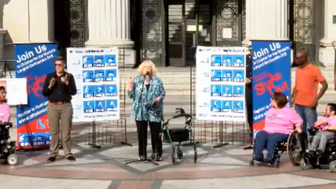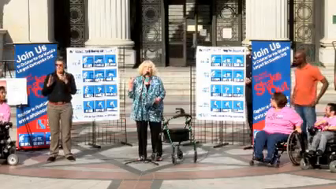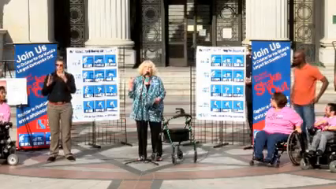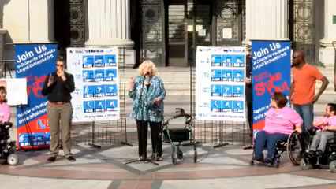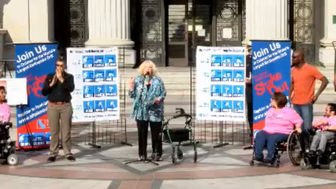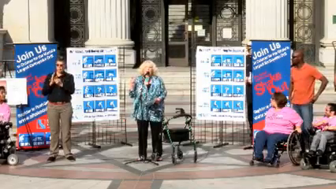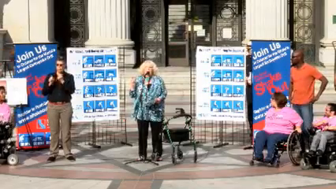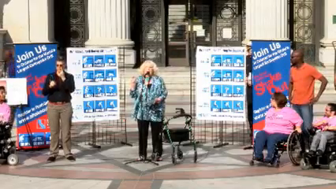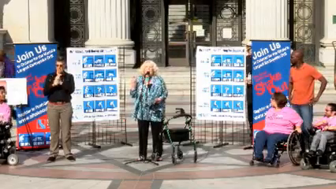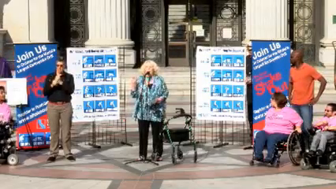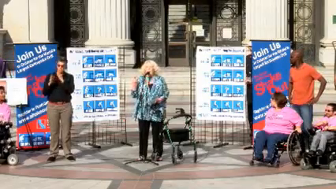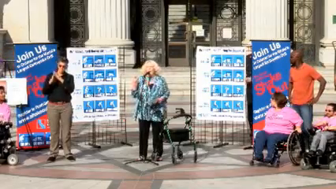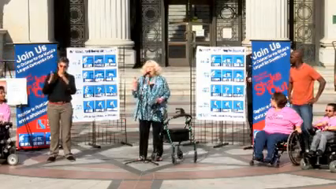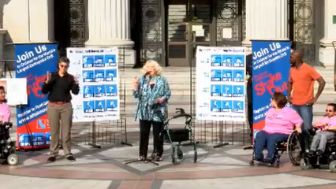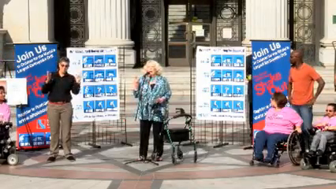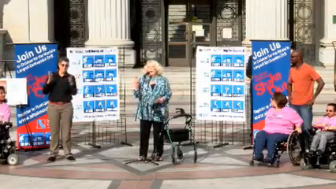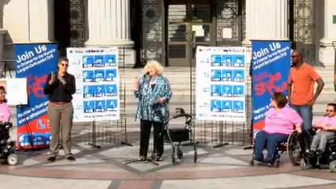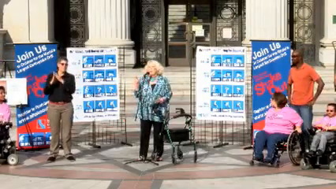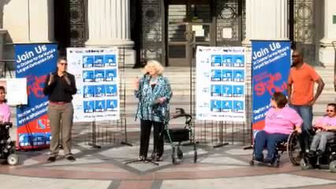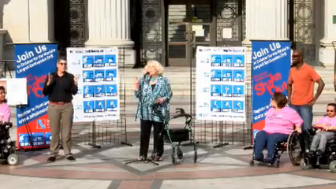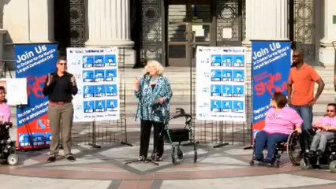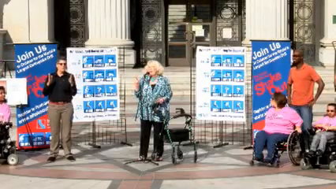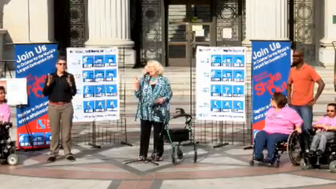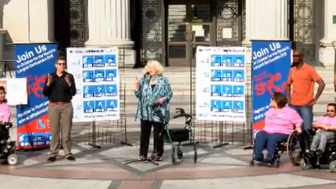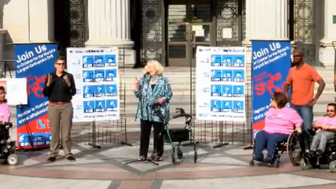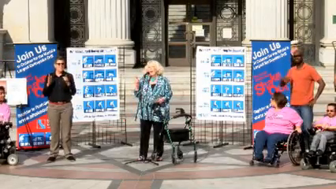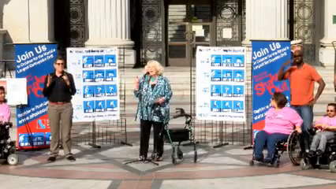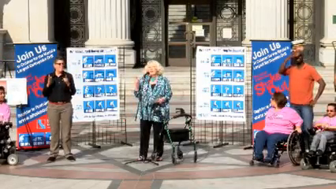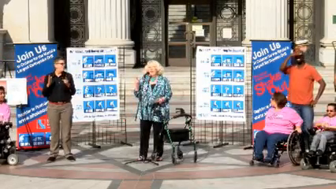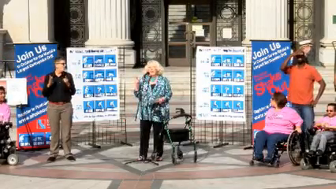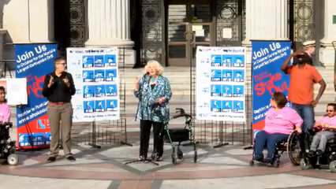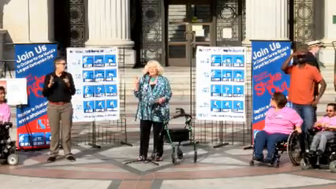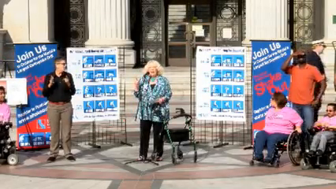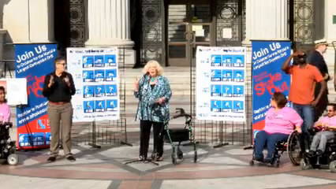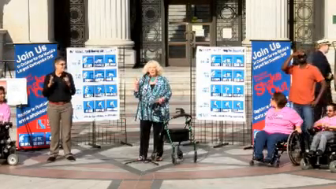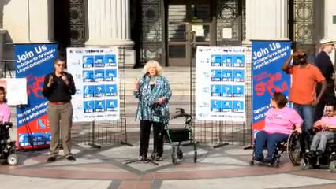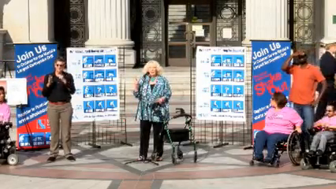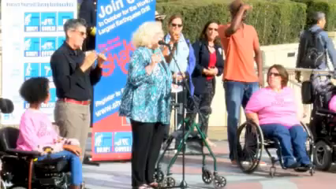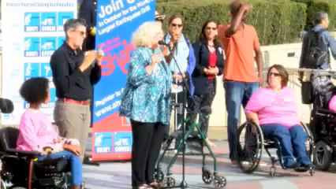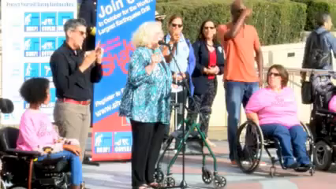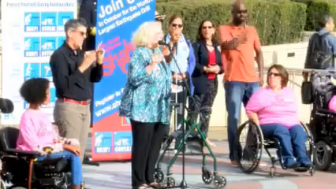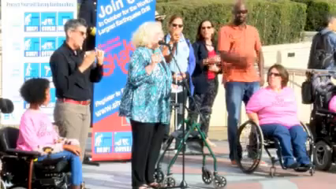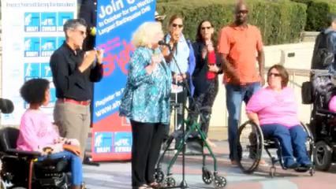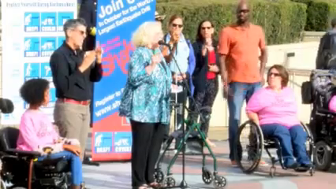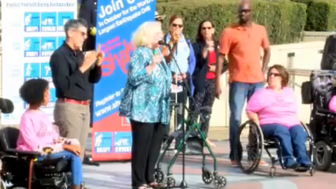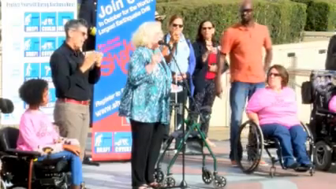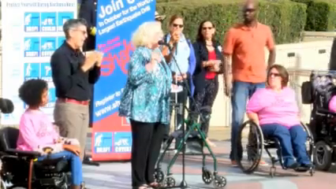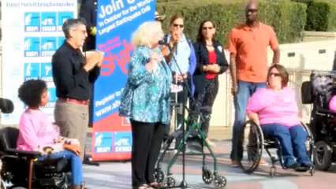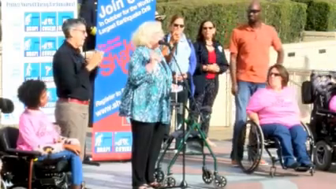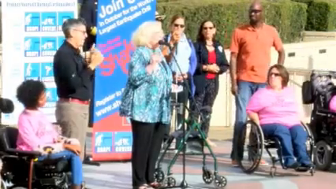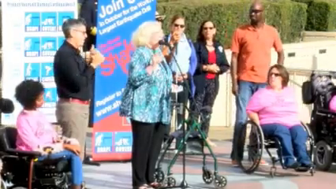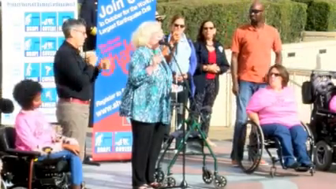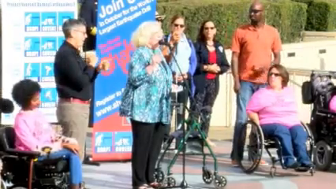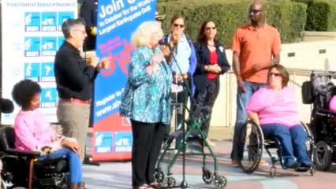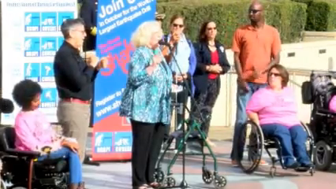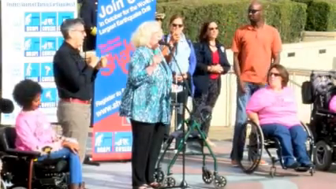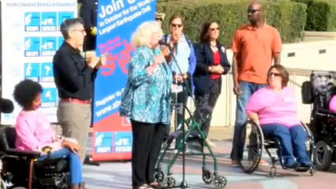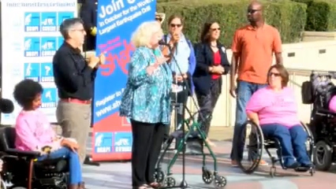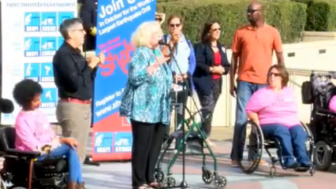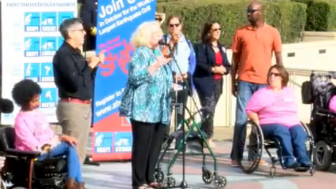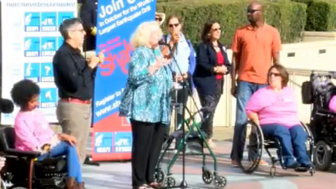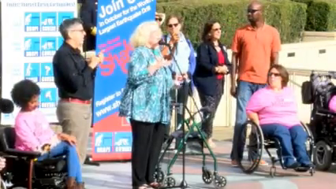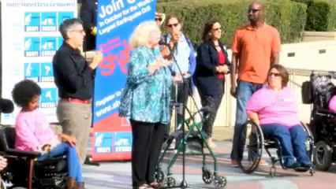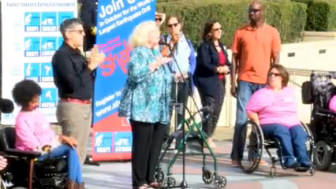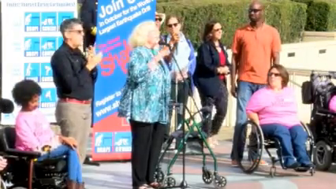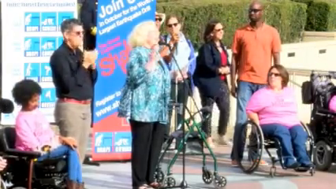two years to get a law as sweeping as the ADA passed through Congress, both the Senate and the